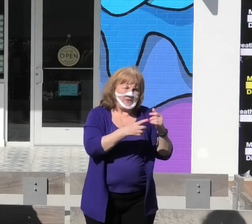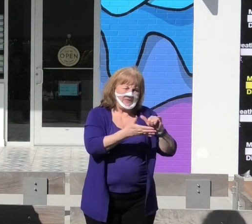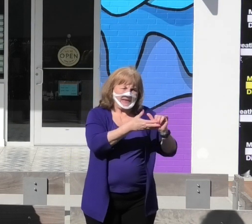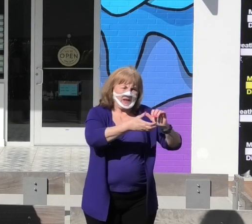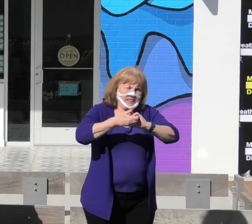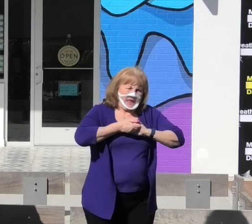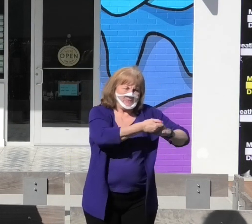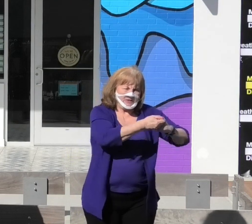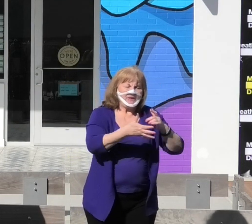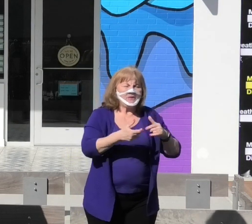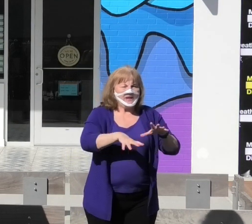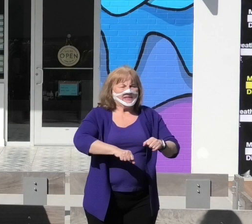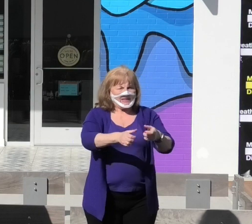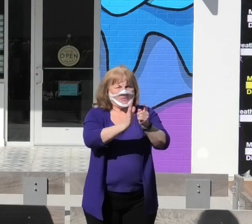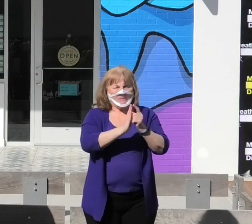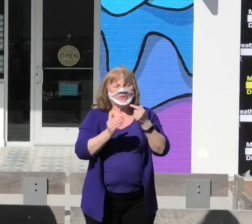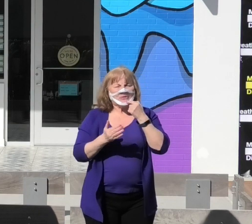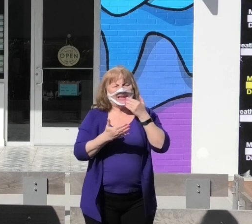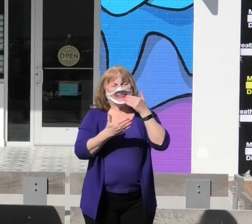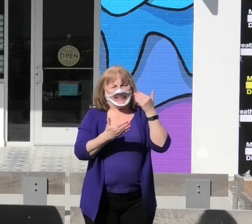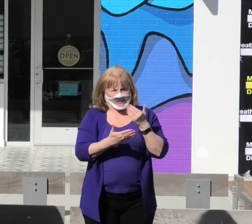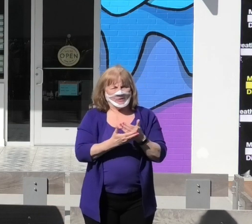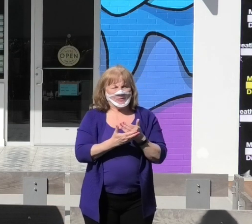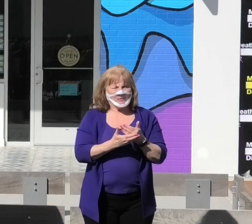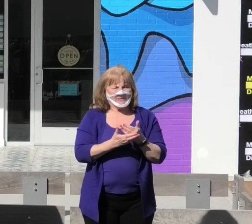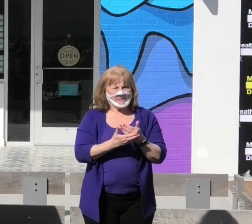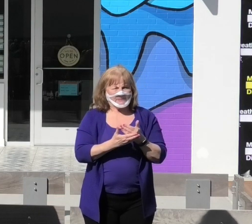I just want to take a moment to say thank you.